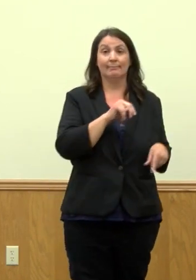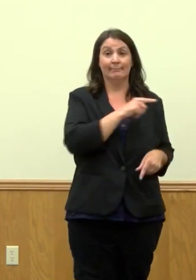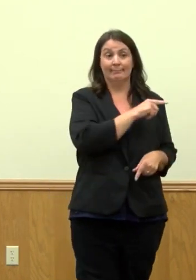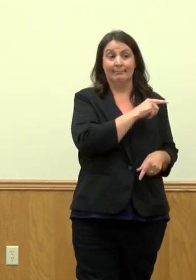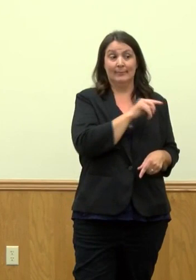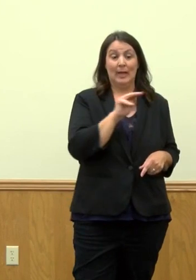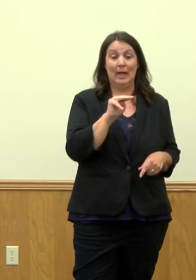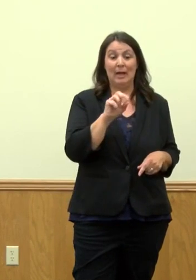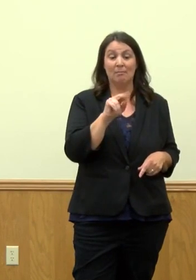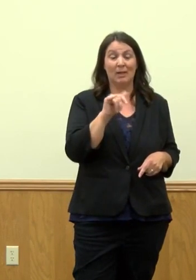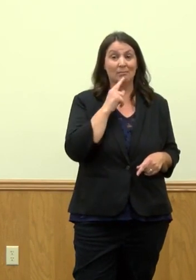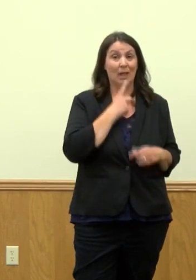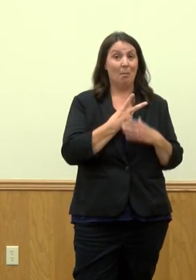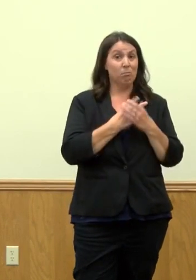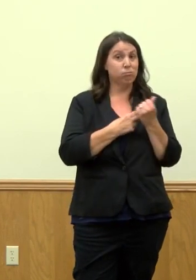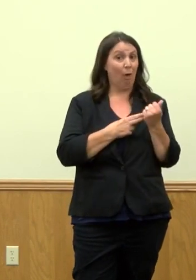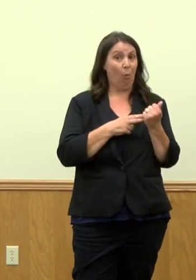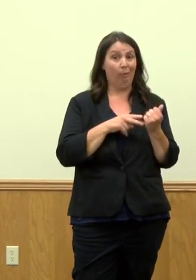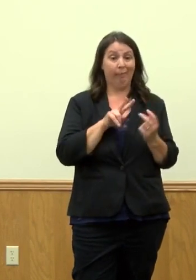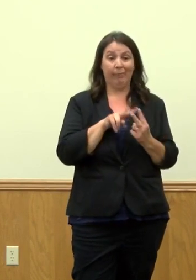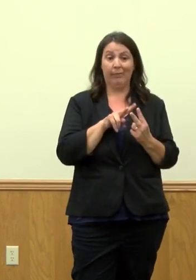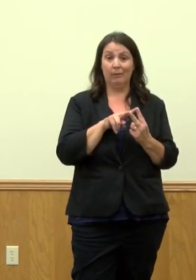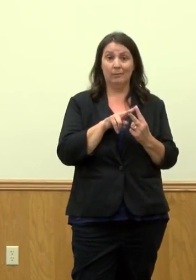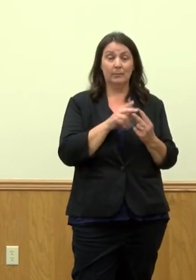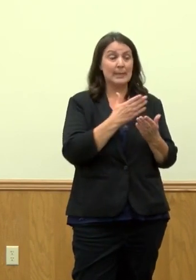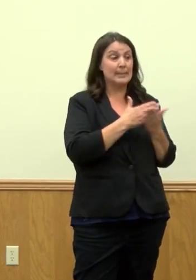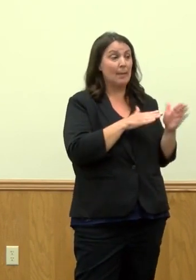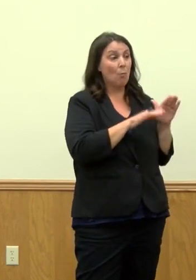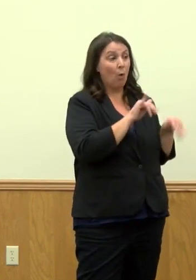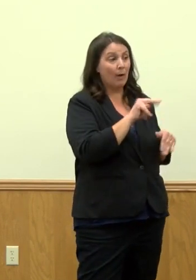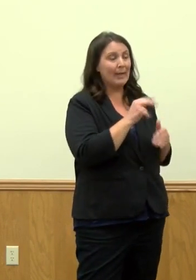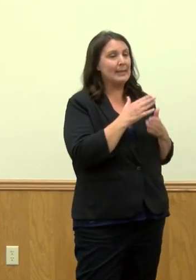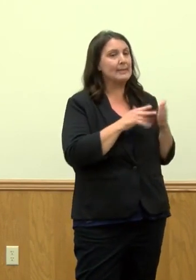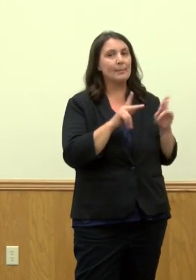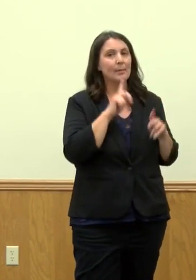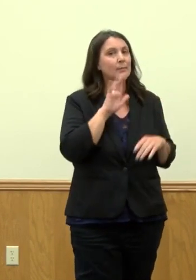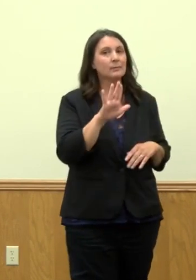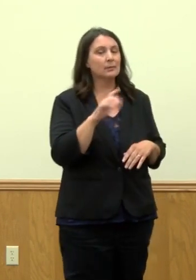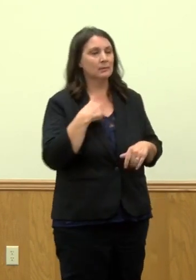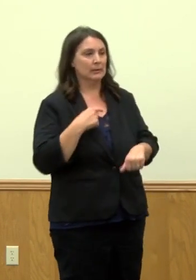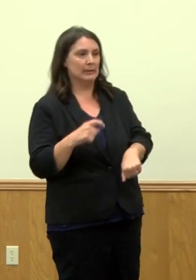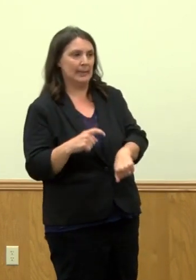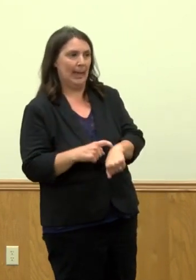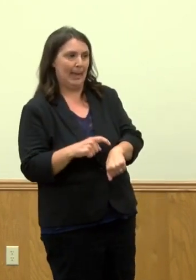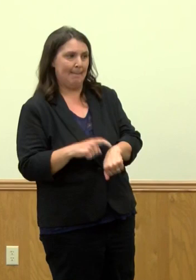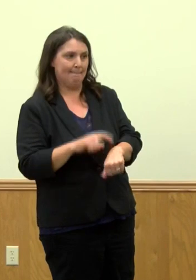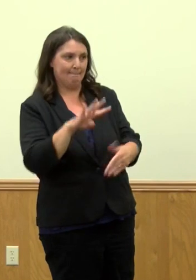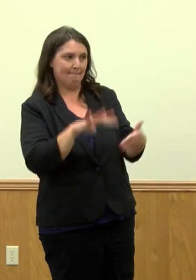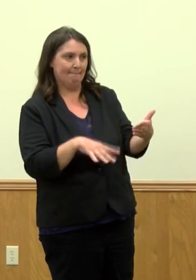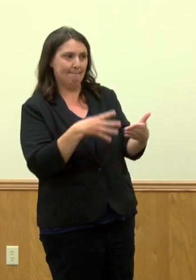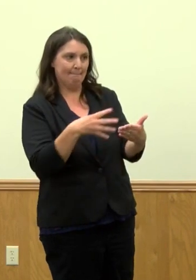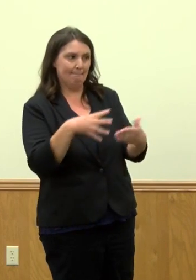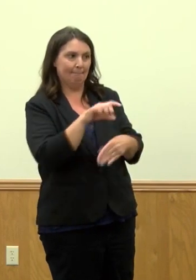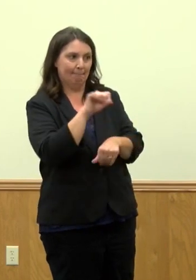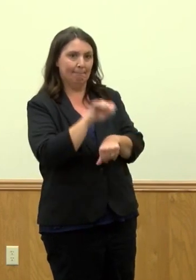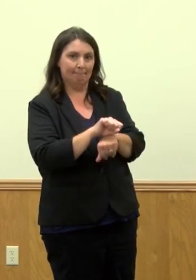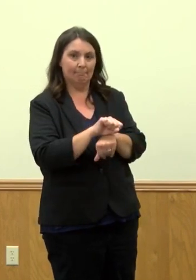So we do have walk-in availability, but we also know that people sometimes want to make sure that they have it at a certain time, and so we do allow for